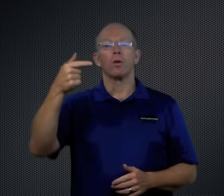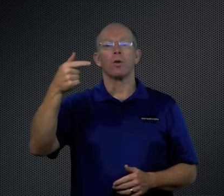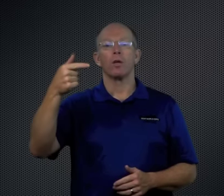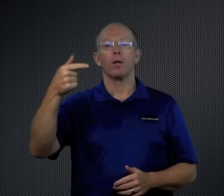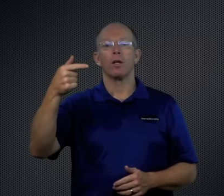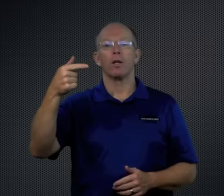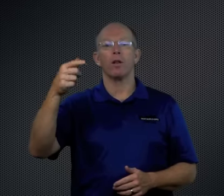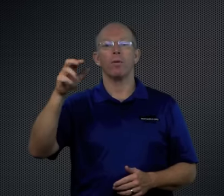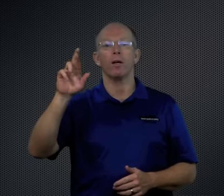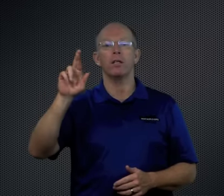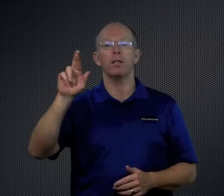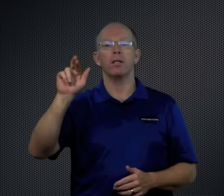Another word.